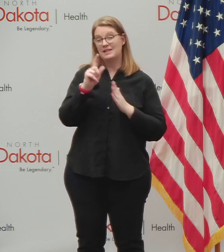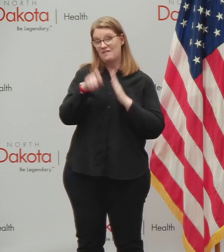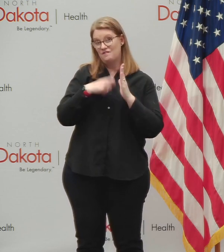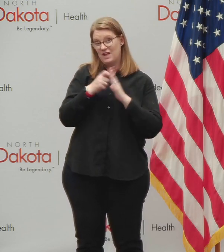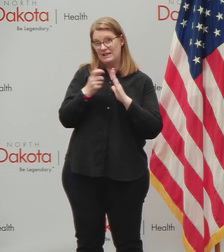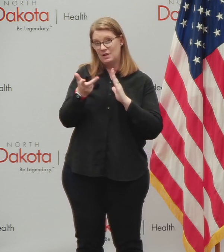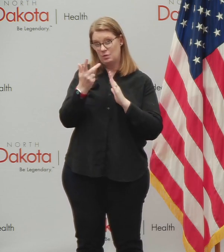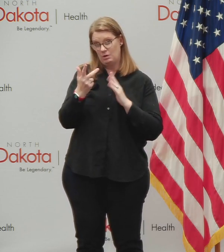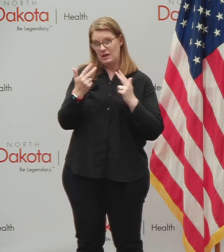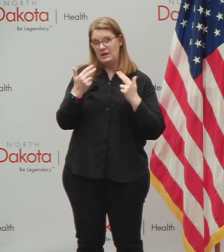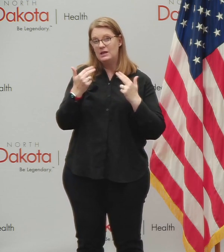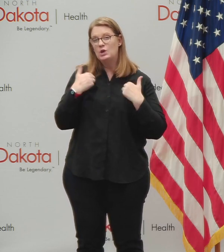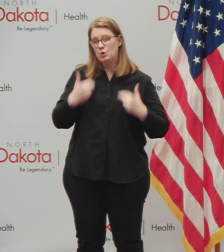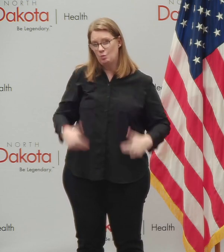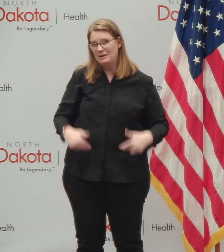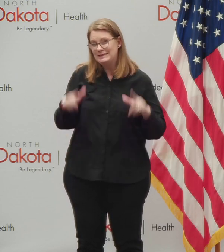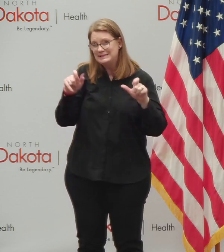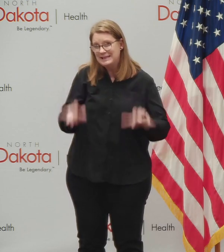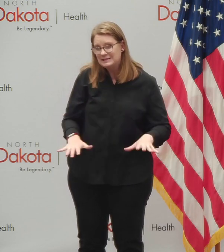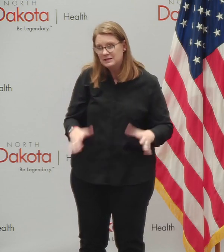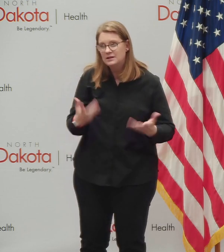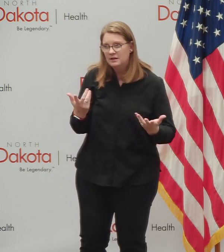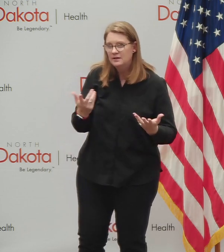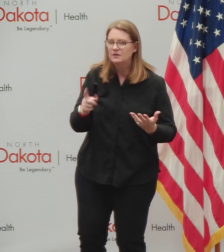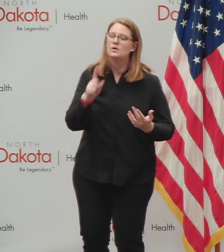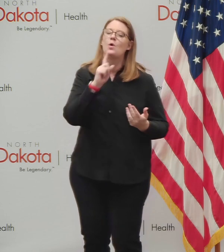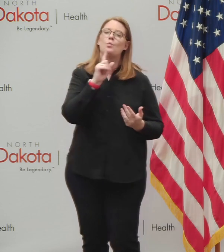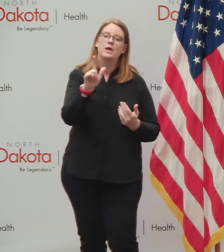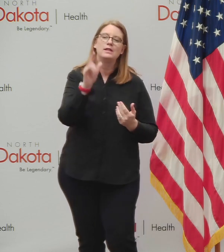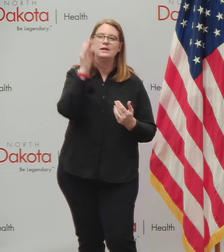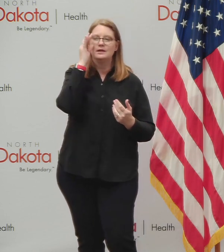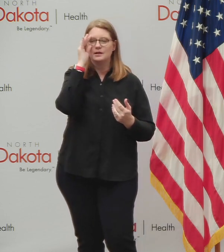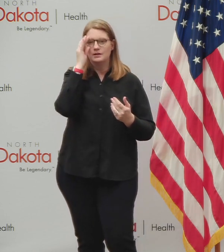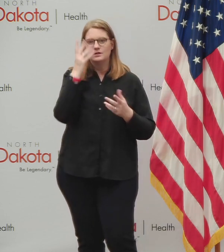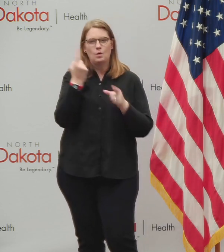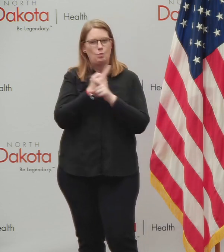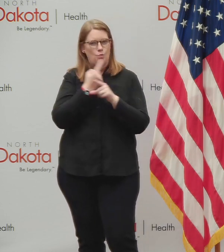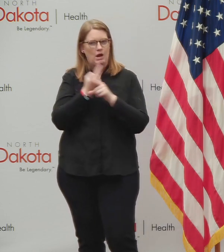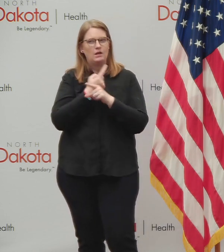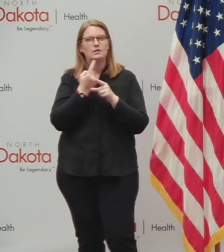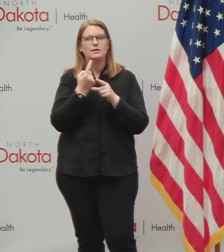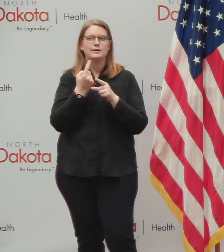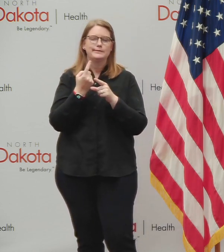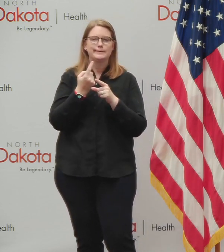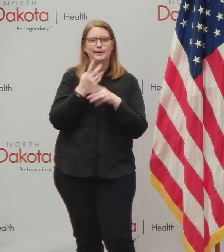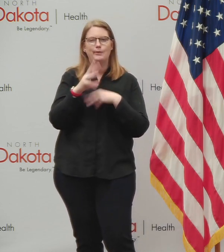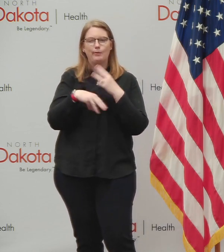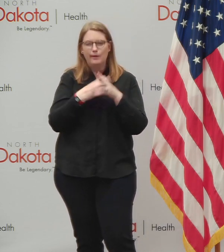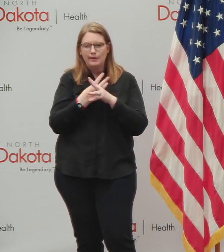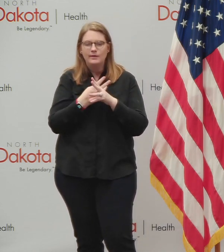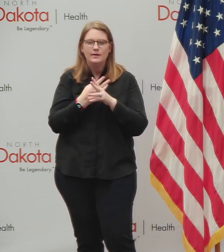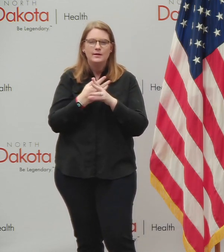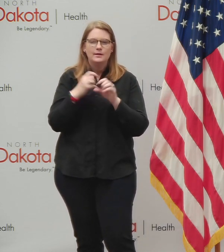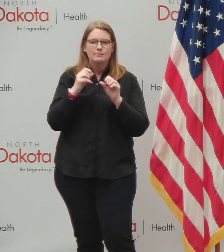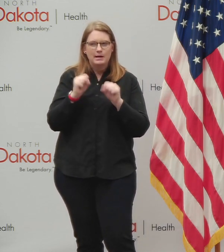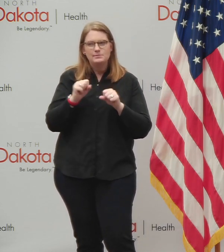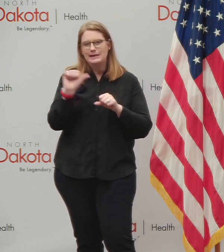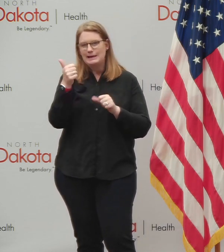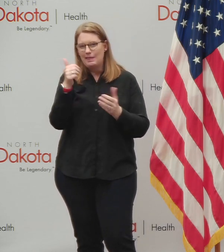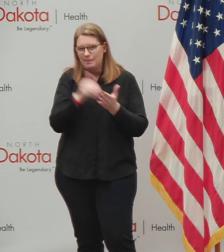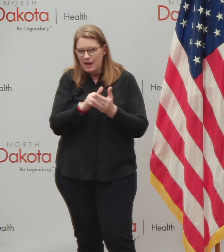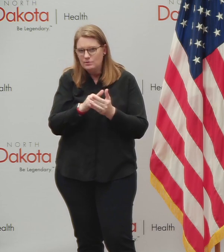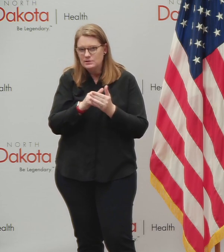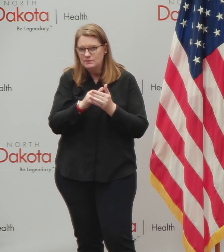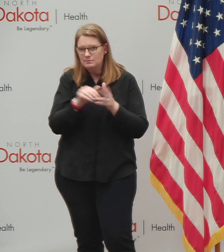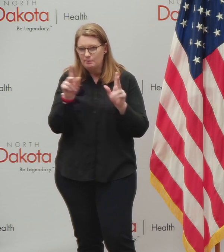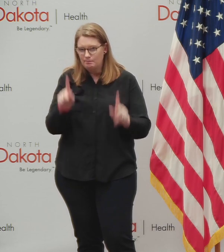human trials, normally in regular world of, uh, pharmacy and medicine advancement, those might be 10,000 person trials. Uh, here